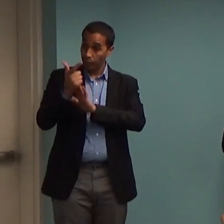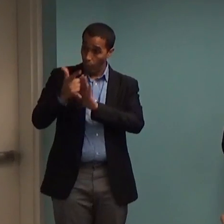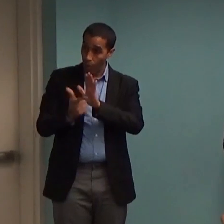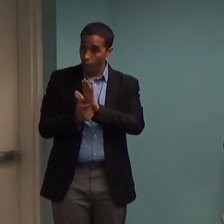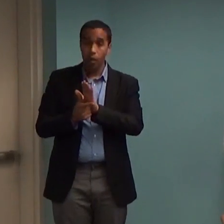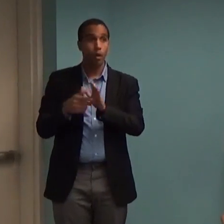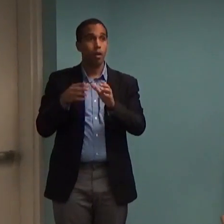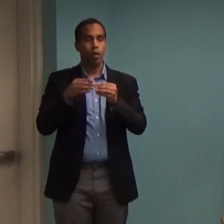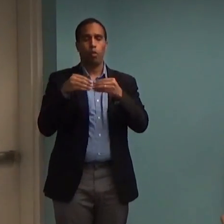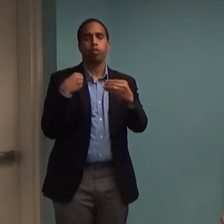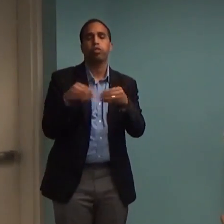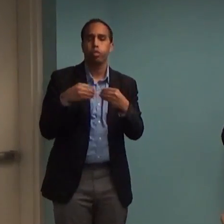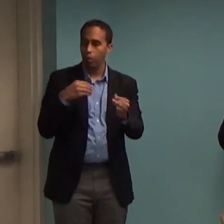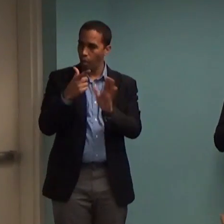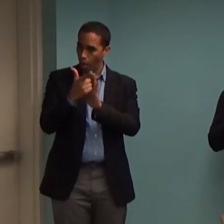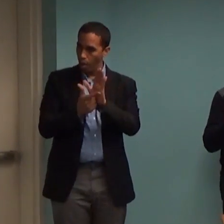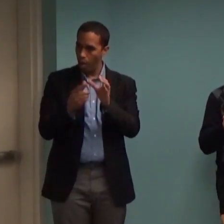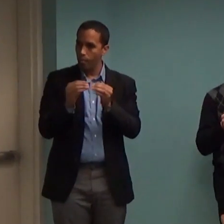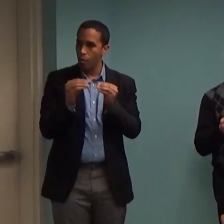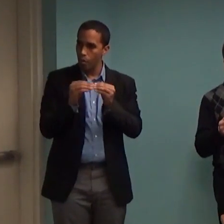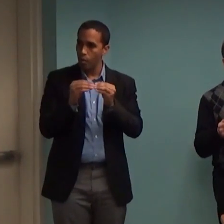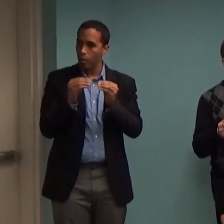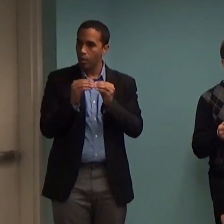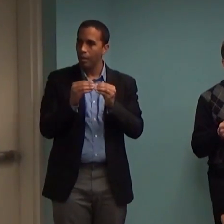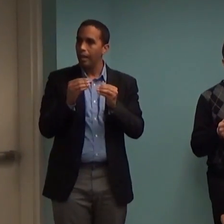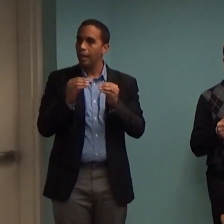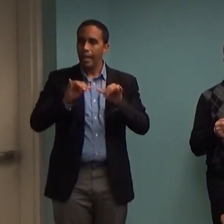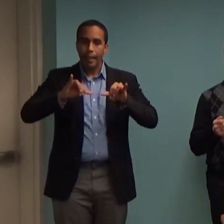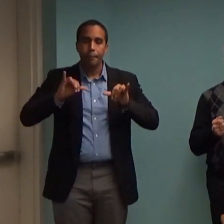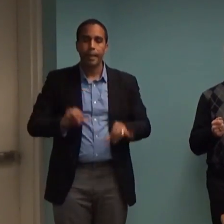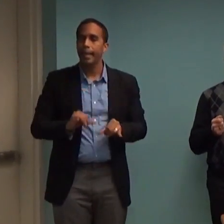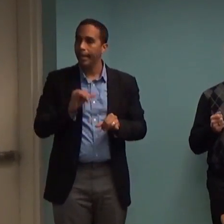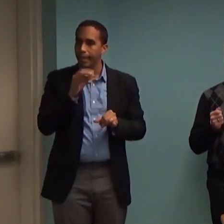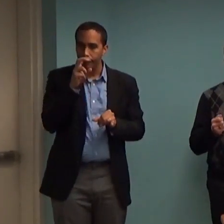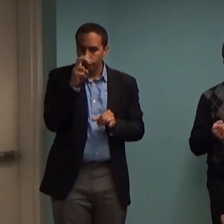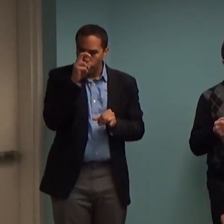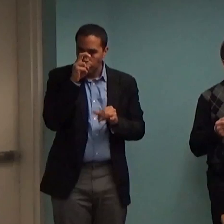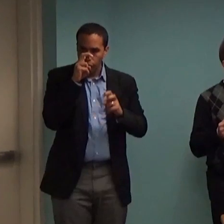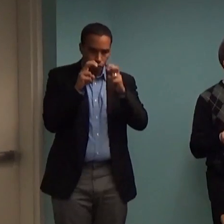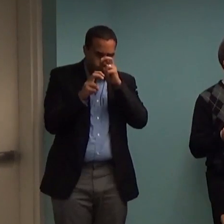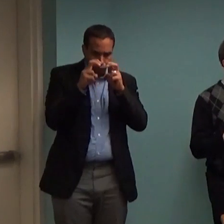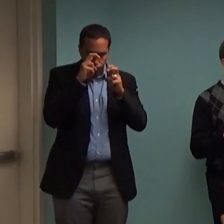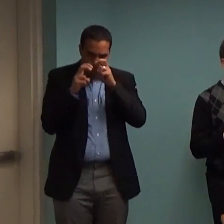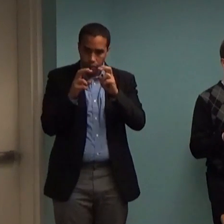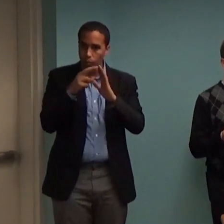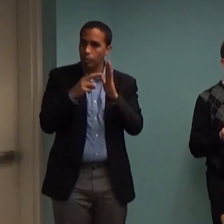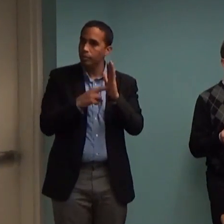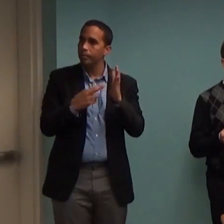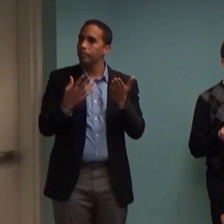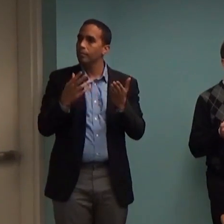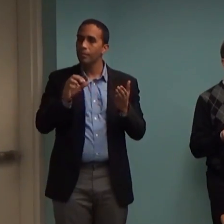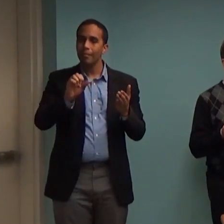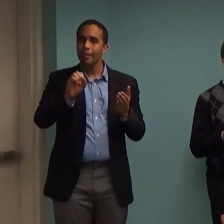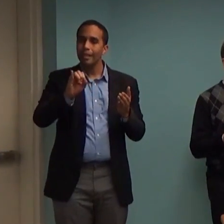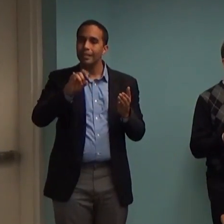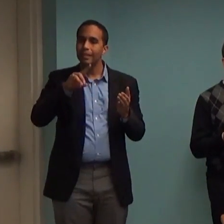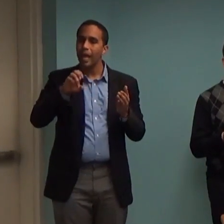regulations, there was a lot of very strict rules still in place on the extent to which side effects had to be reported in that same advertisement.